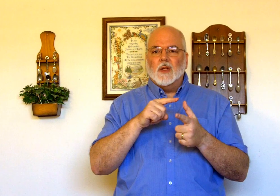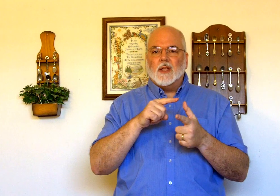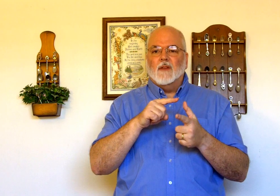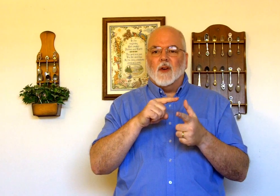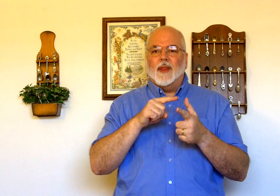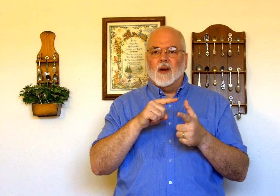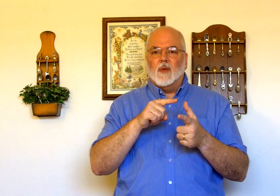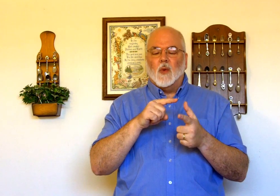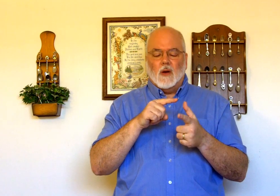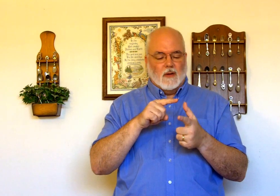good sign for therefore